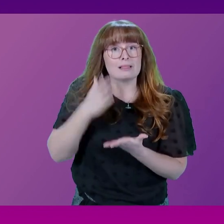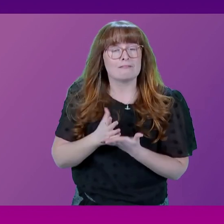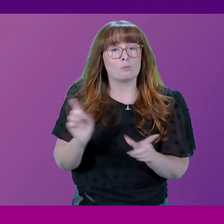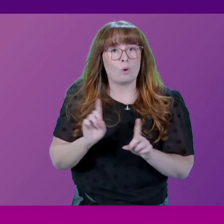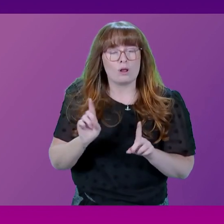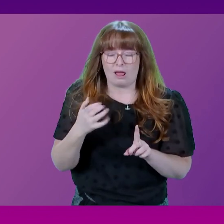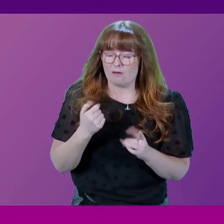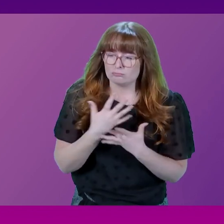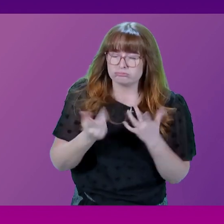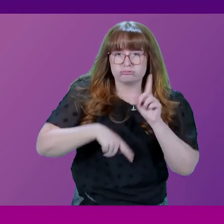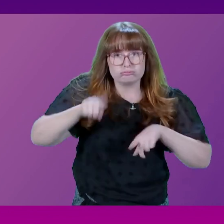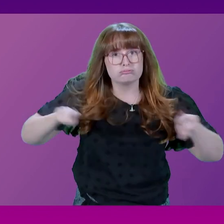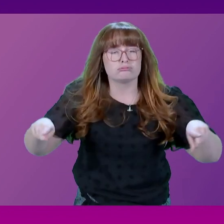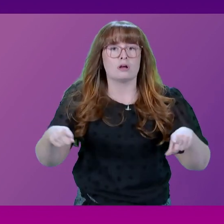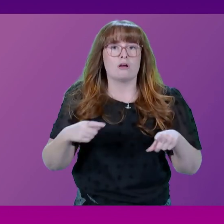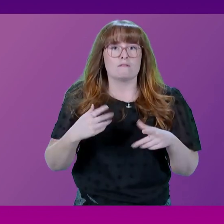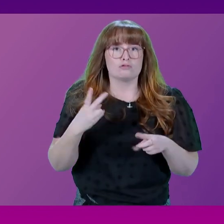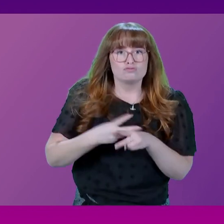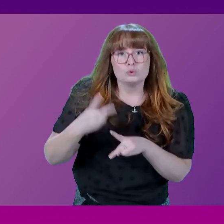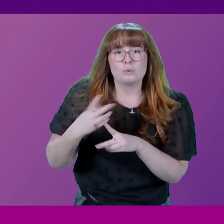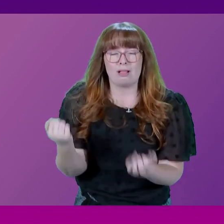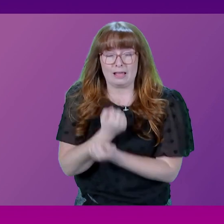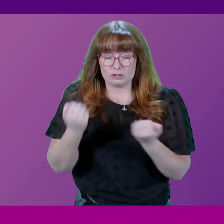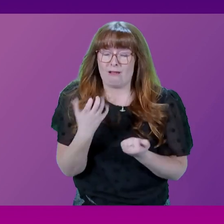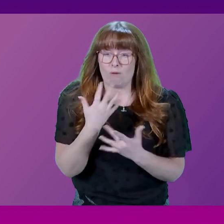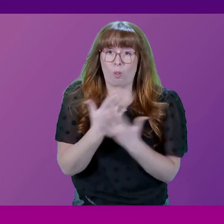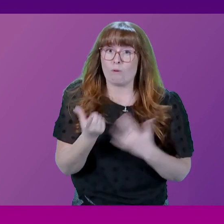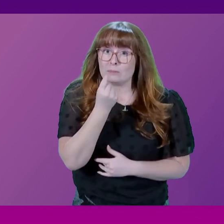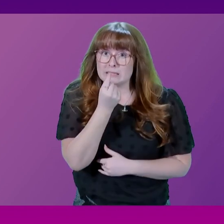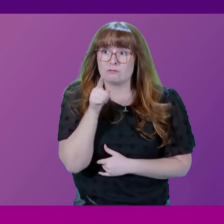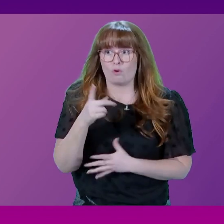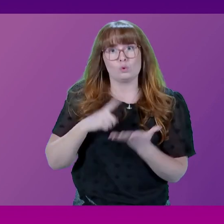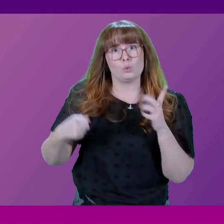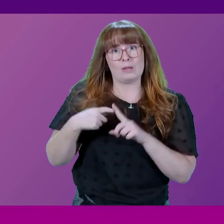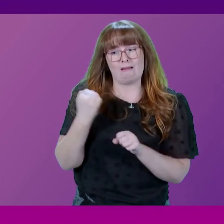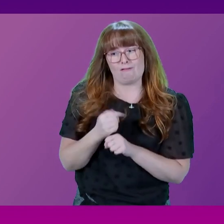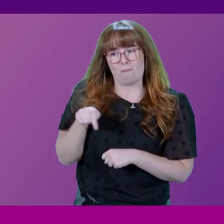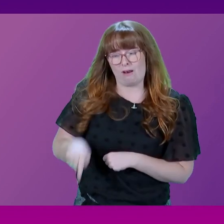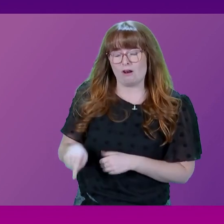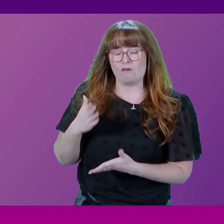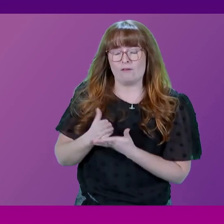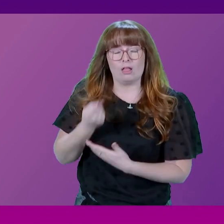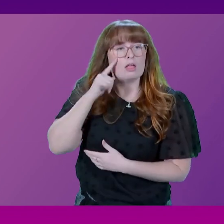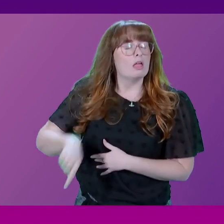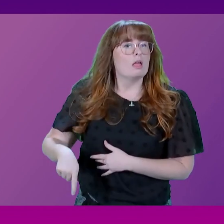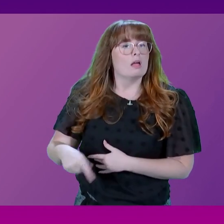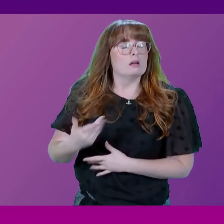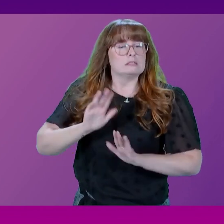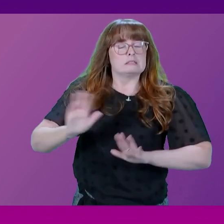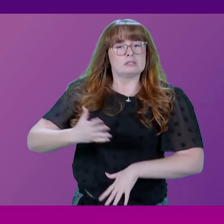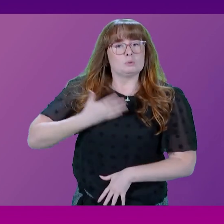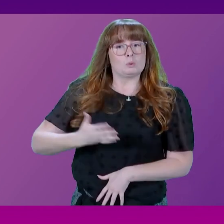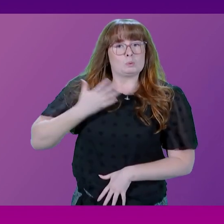a renewables industry and a renewables potential in the face of a UK government that has turned its back on